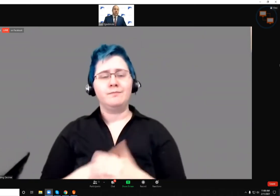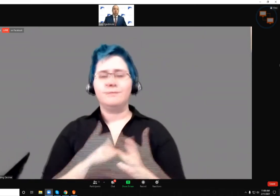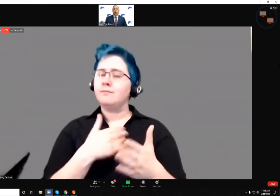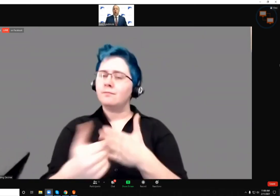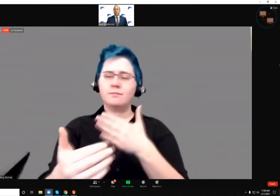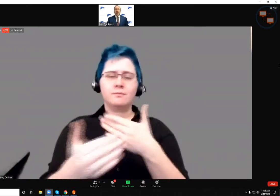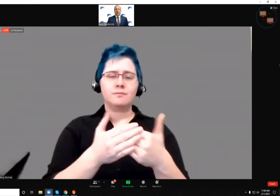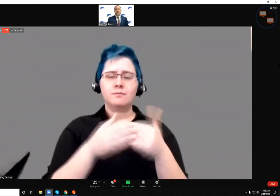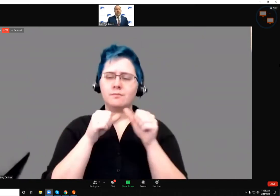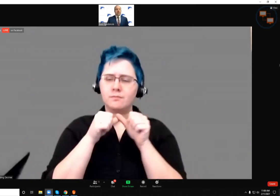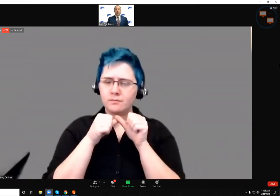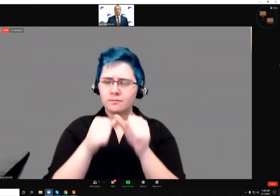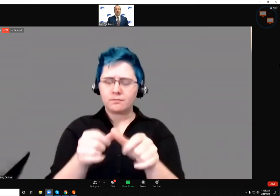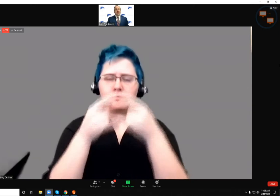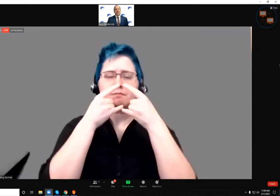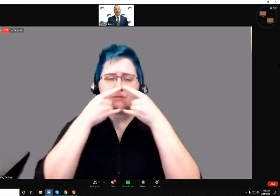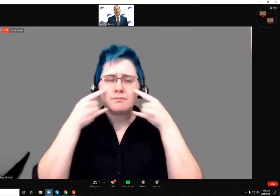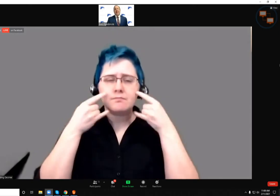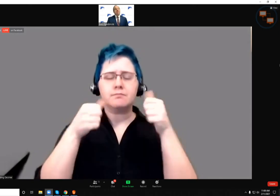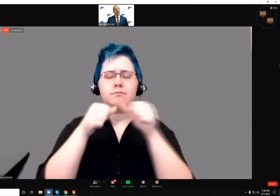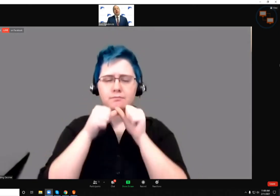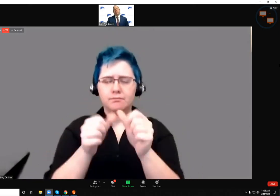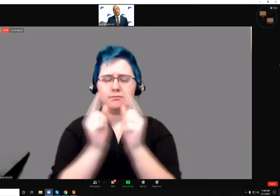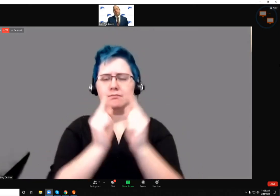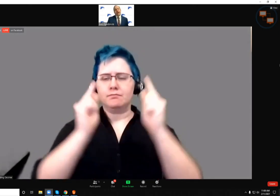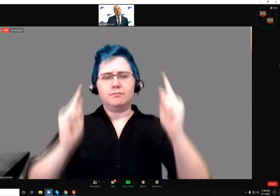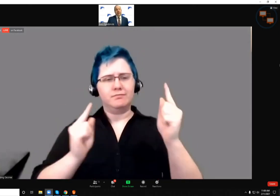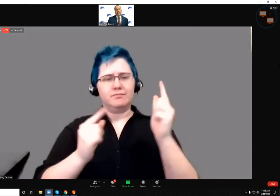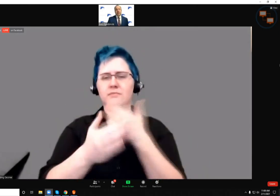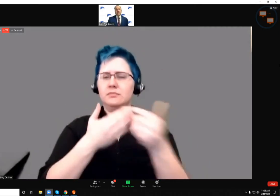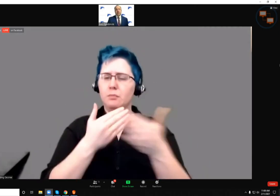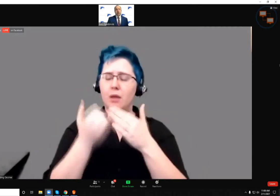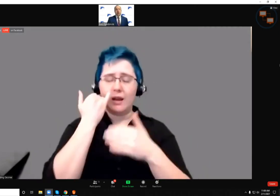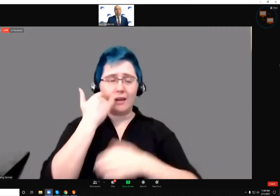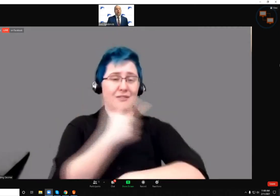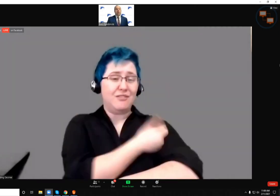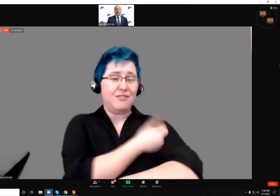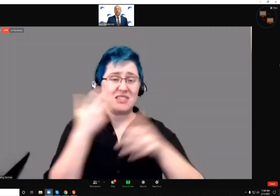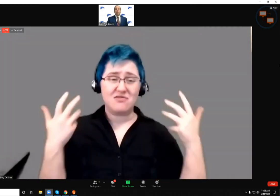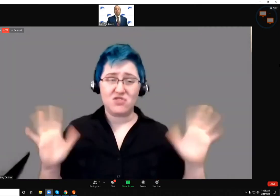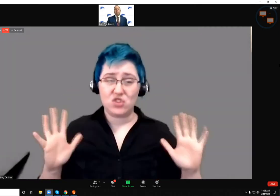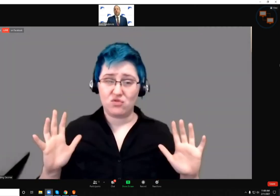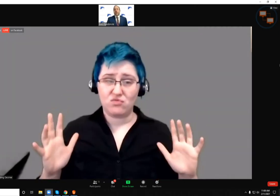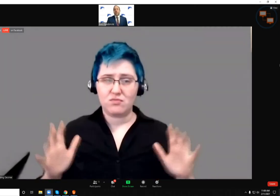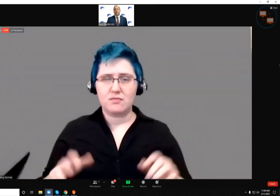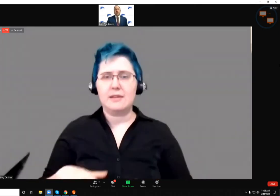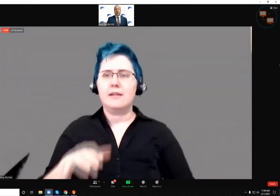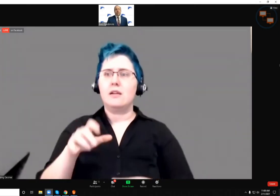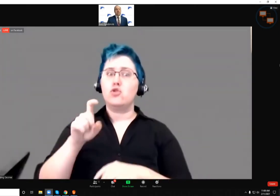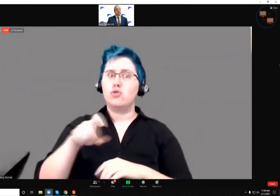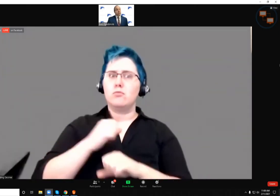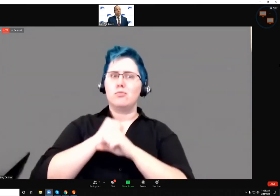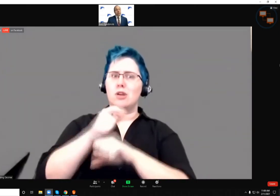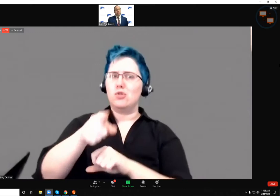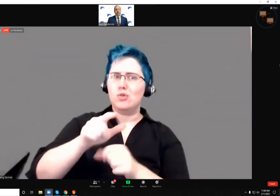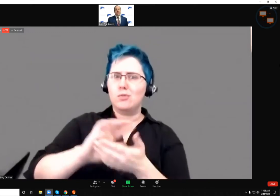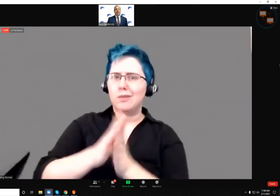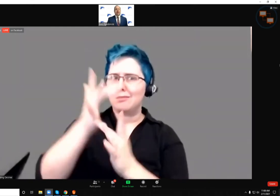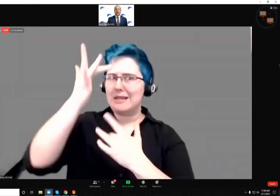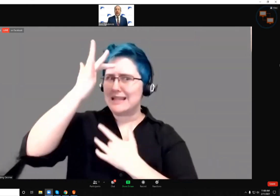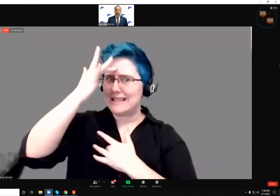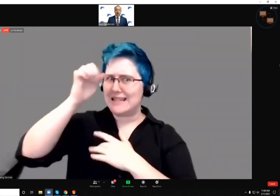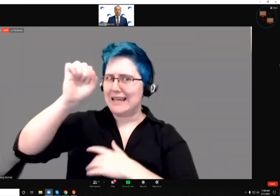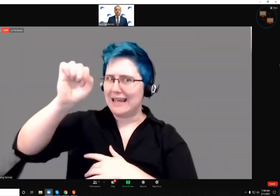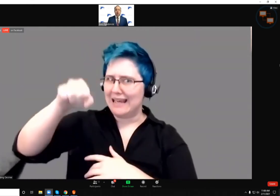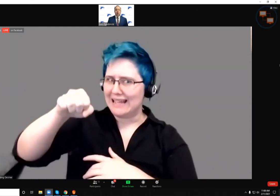continue to wear your mask and practice social distancing even after being vaccinated. While the vaccine should protect you from becoming sick with COVID-19,